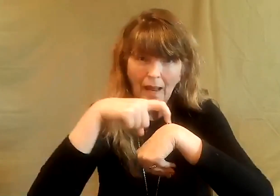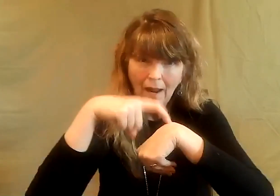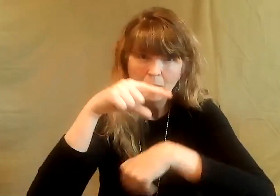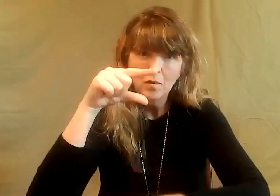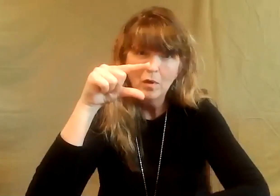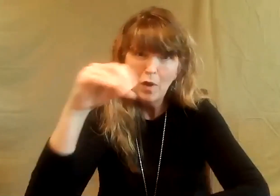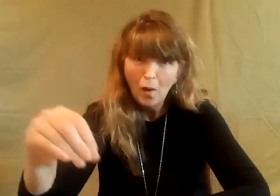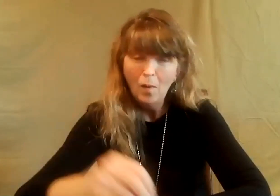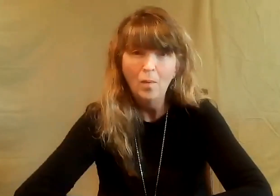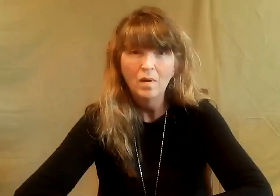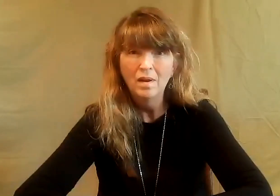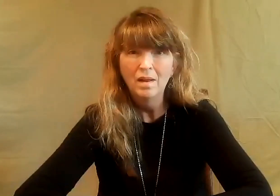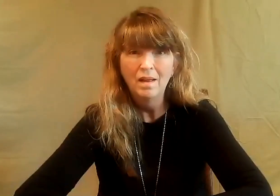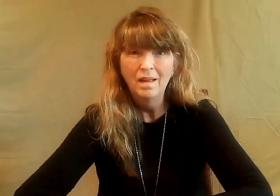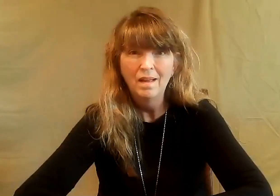where did this time go